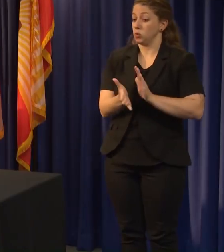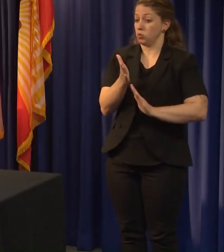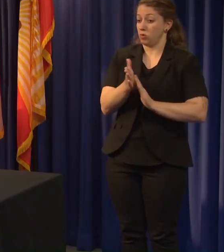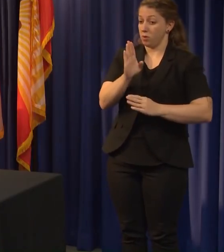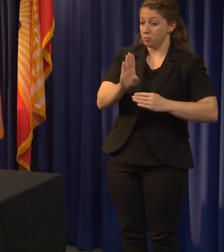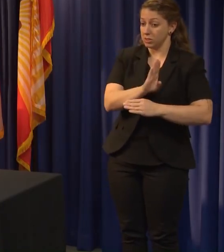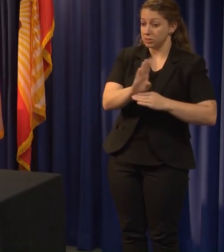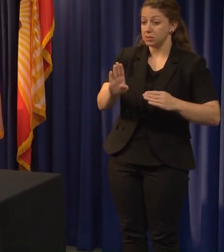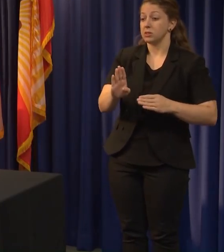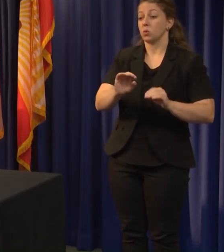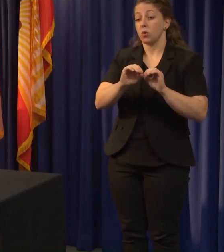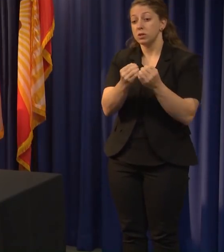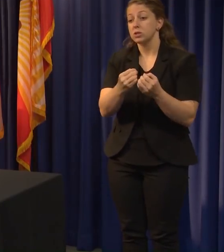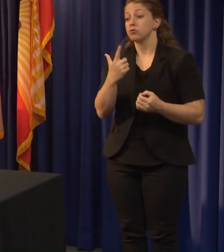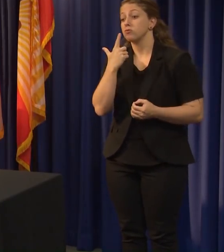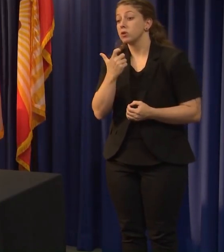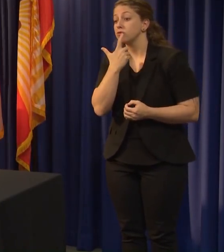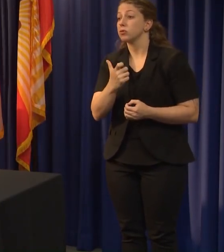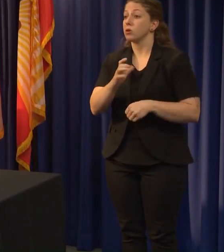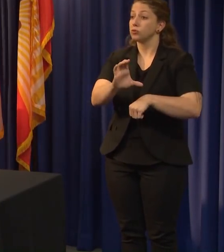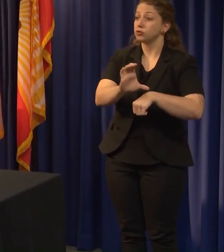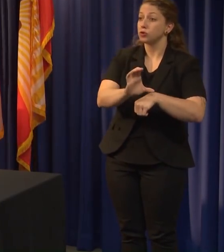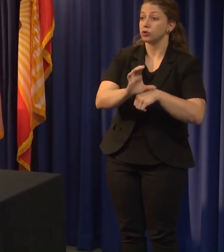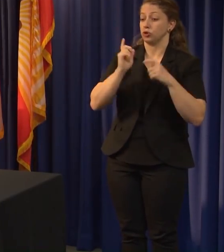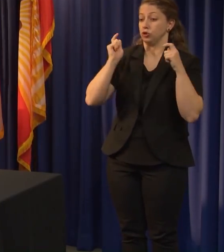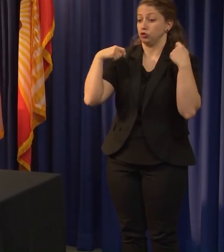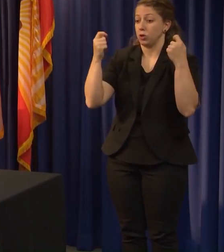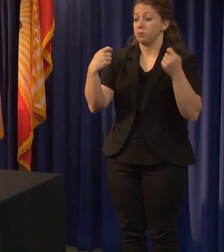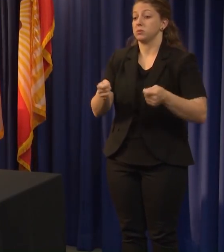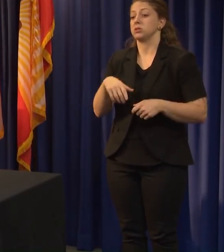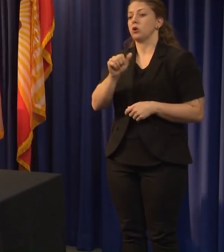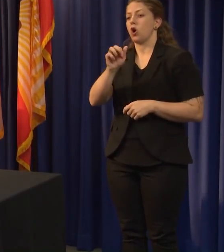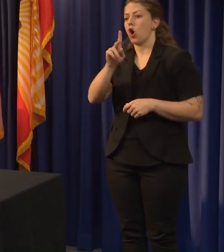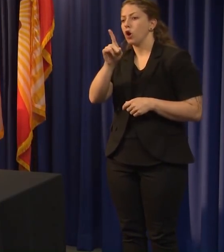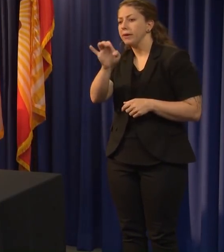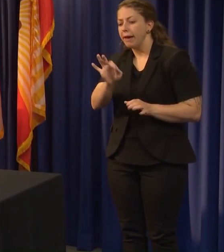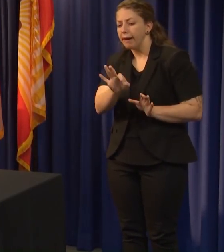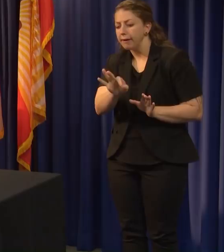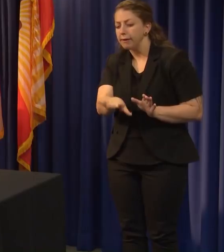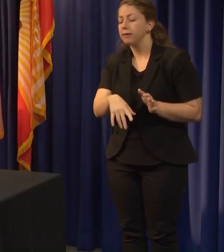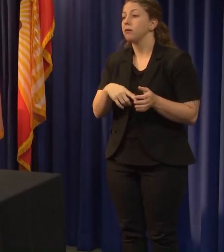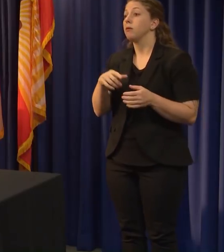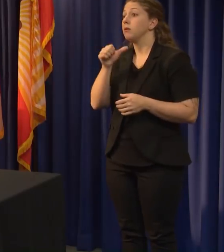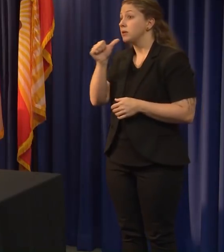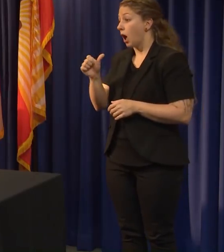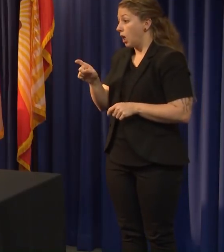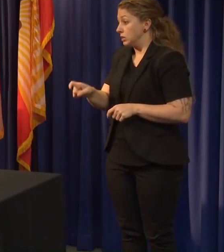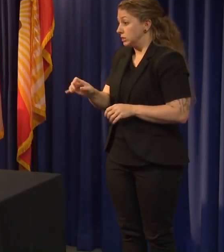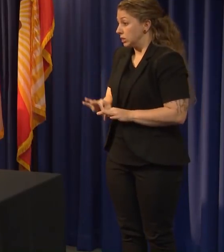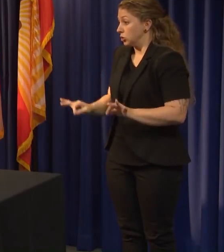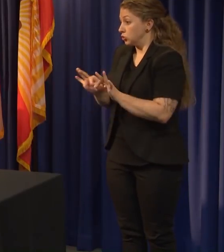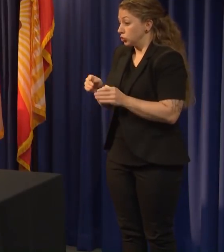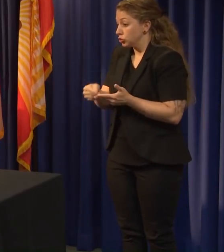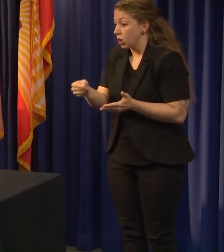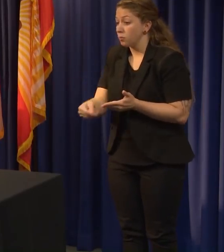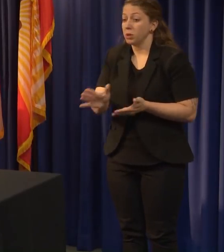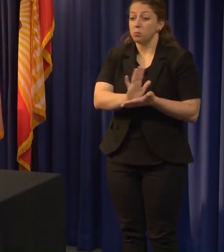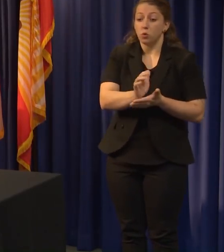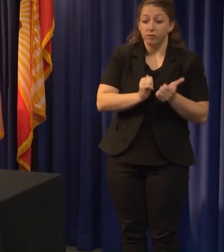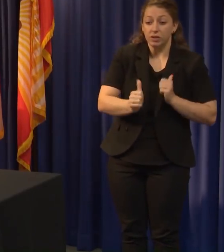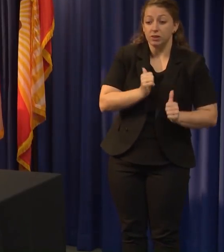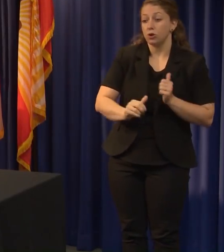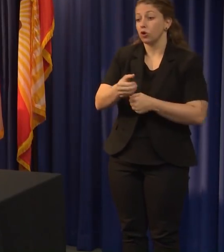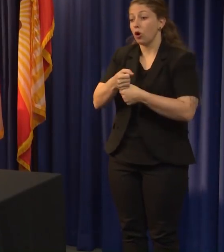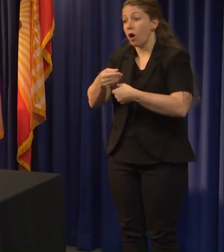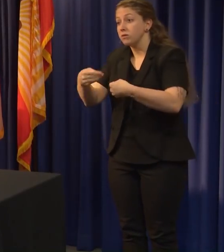restaurants, churches, gyms, arcades, non-essential shopping, movie theaters, coffee shops, you have a maximum